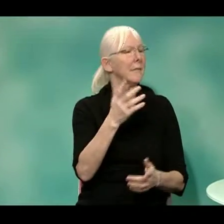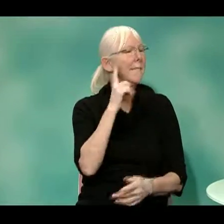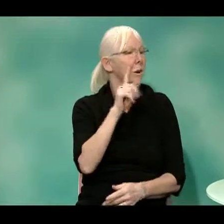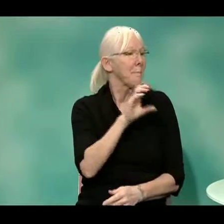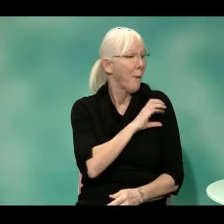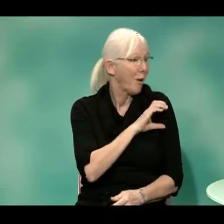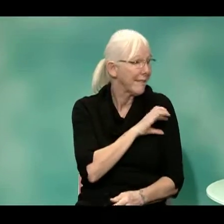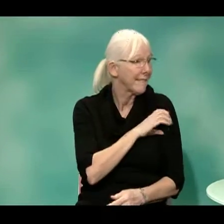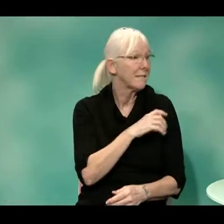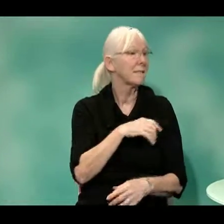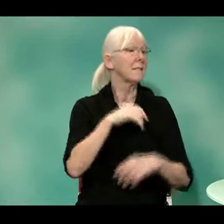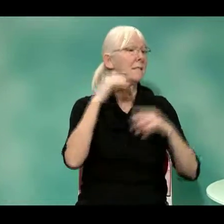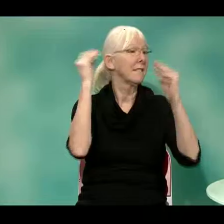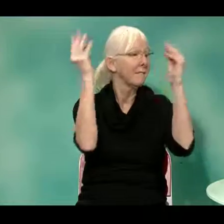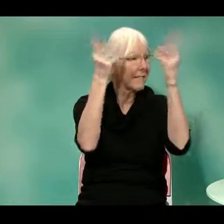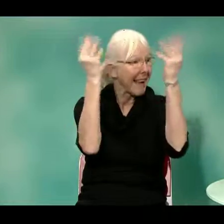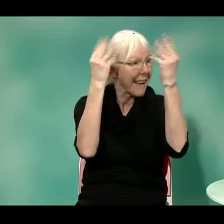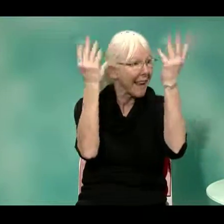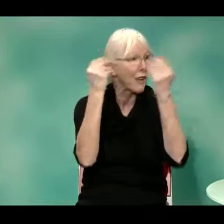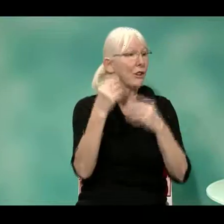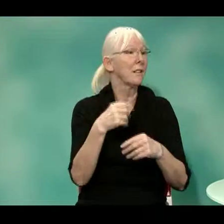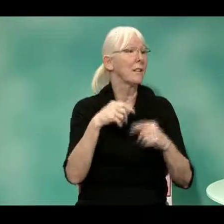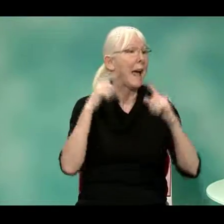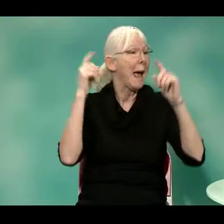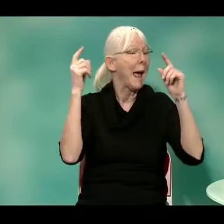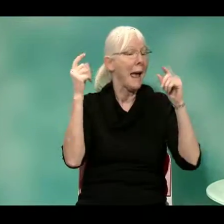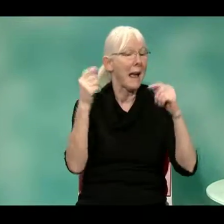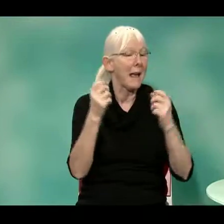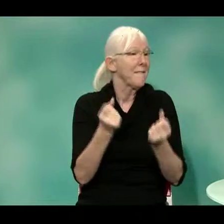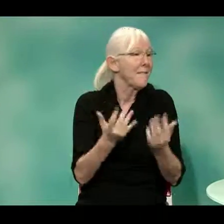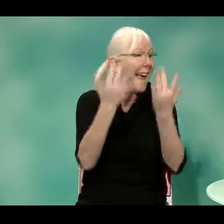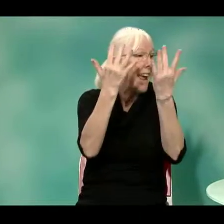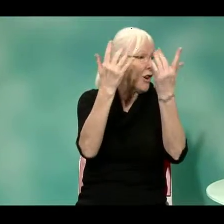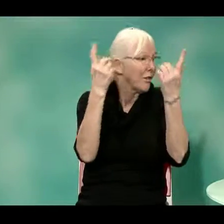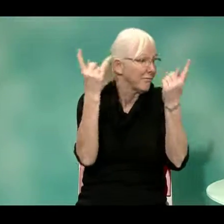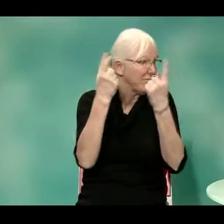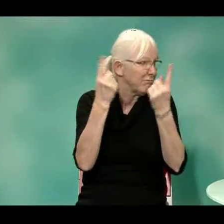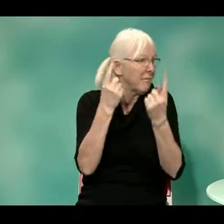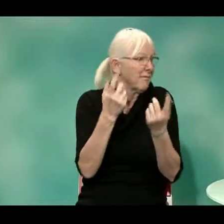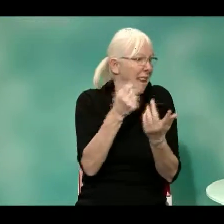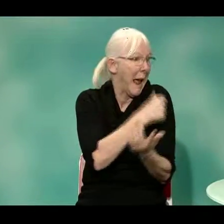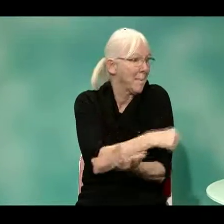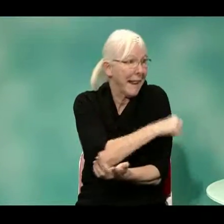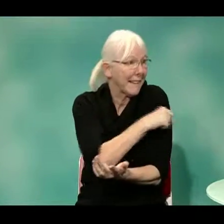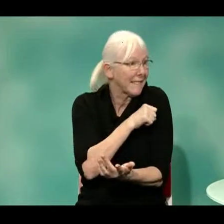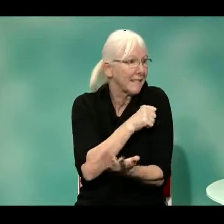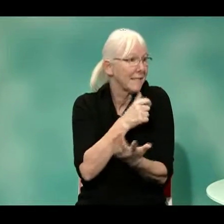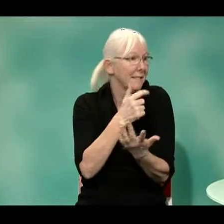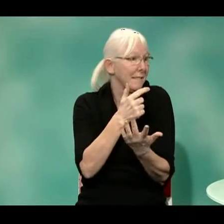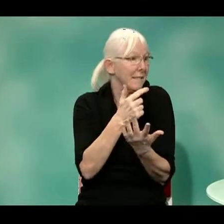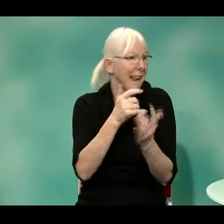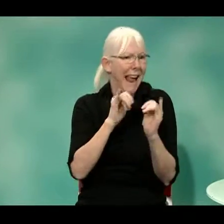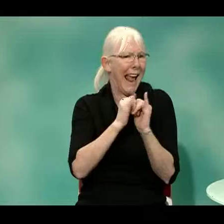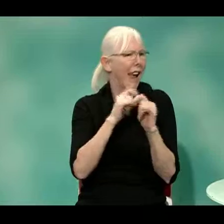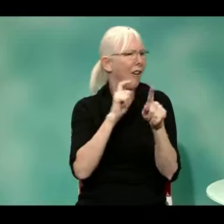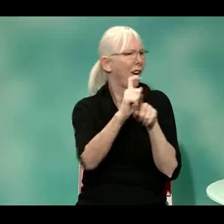So e-comm is where the operators dispatch police, firefighters, ambulances.